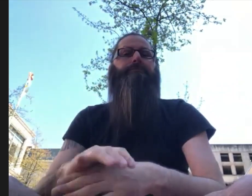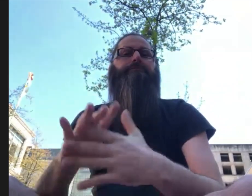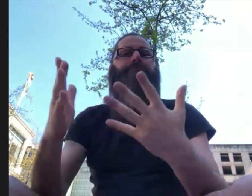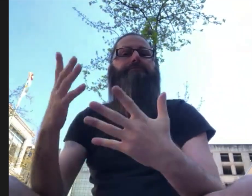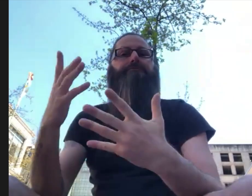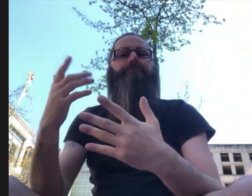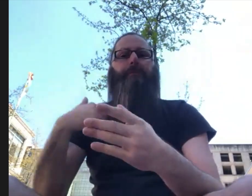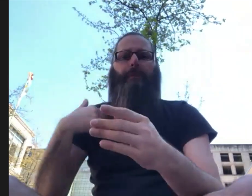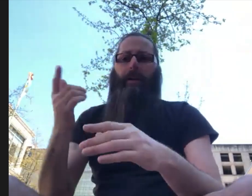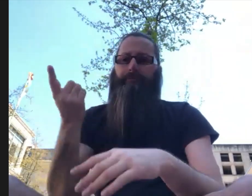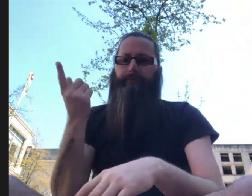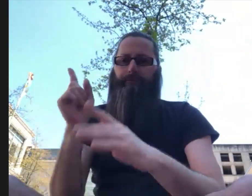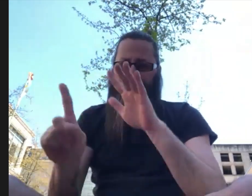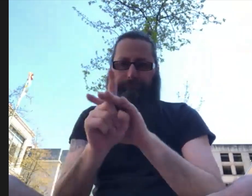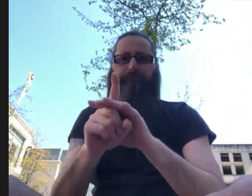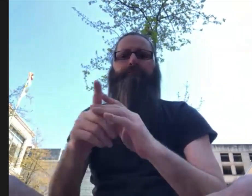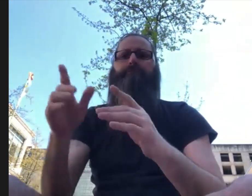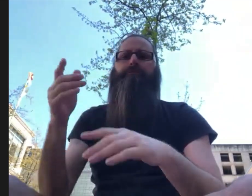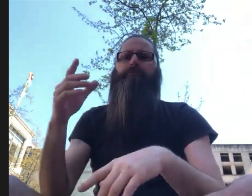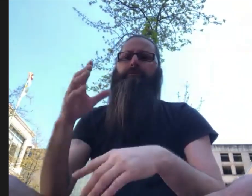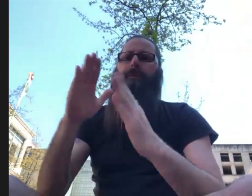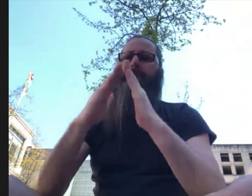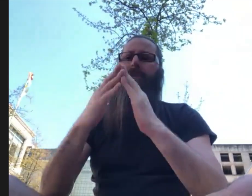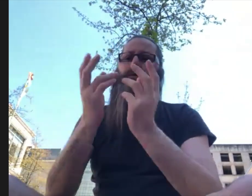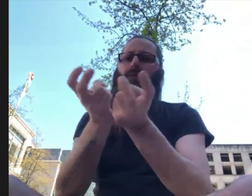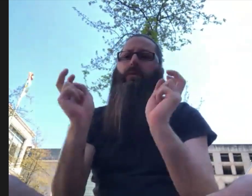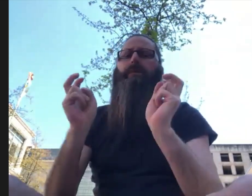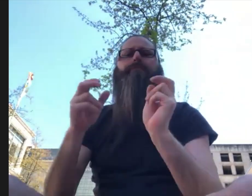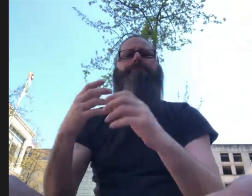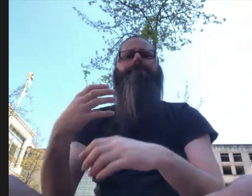regarding captioning and other types of accessibility.